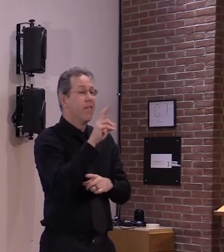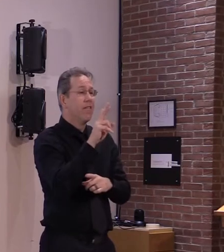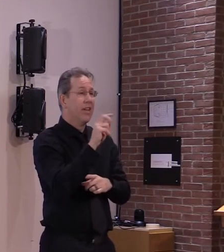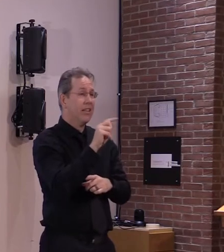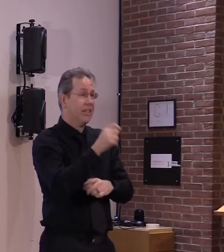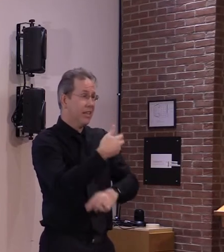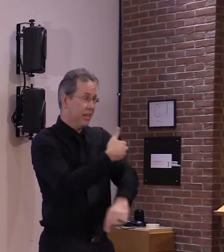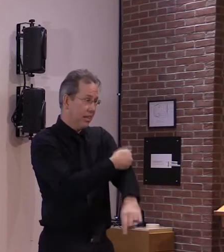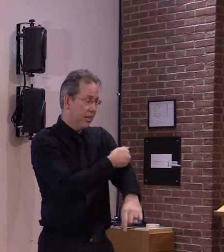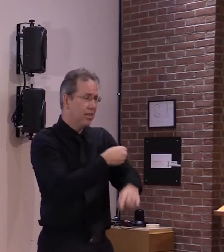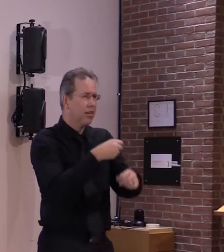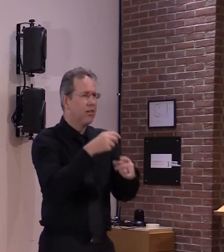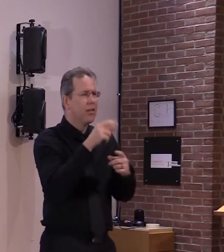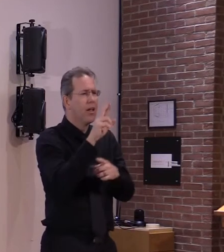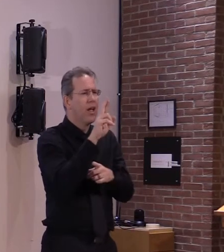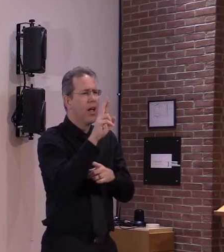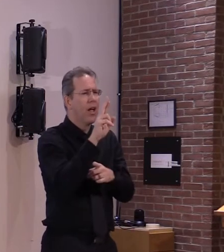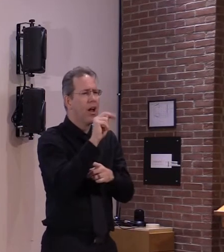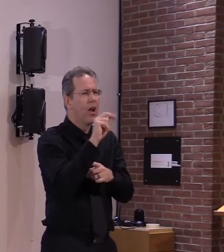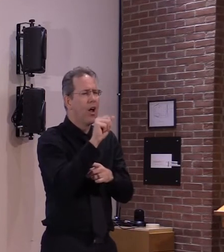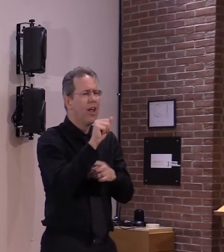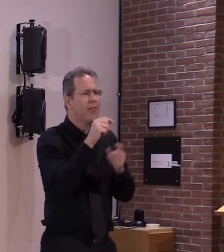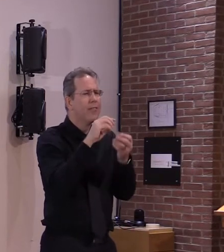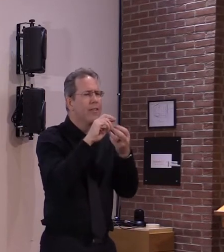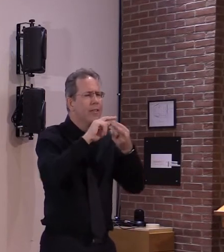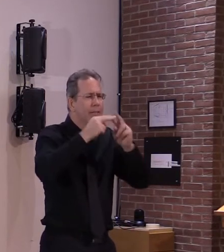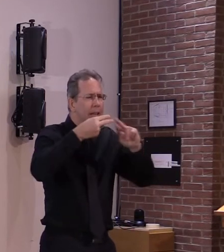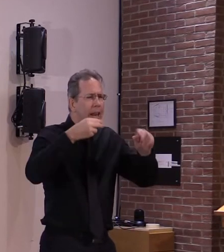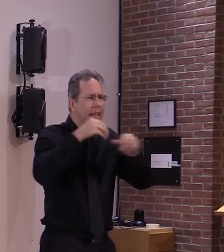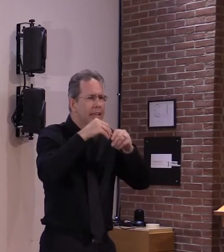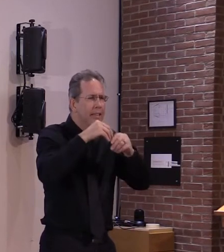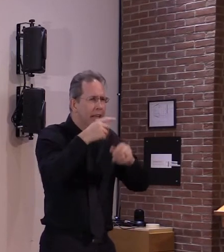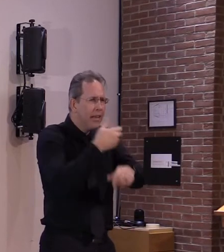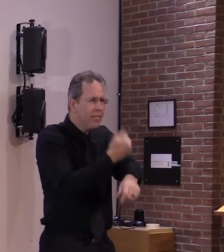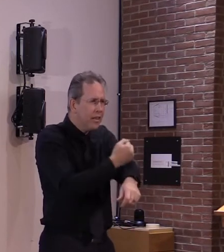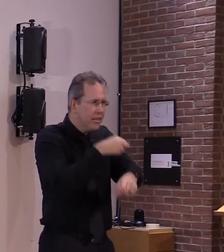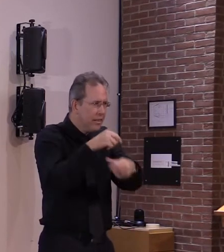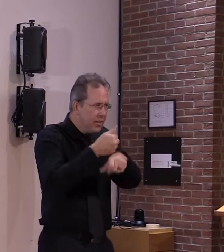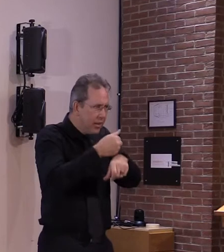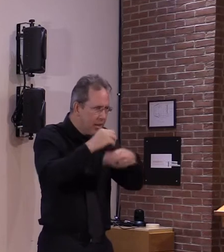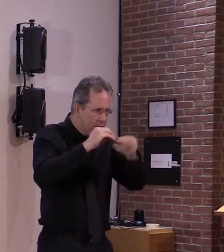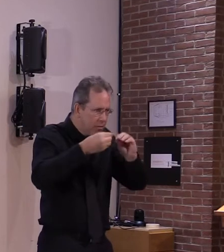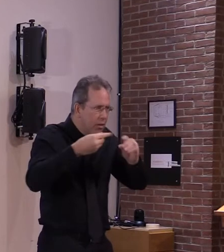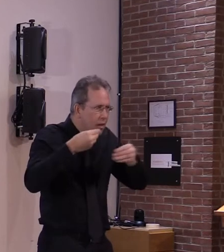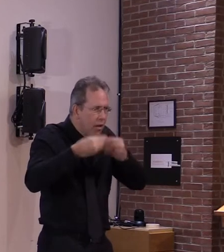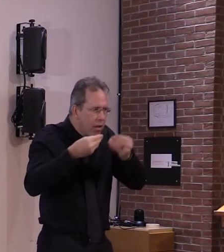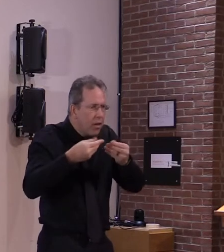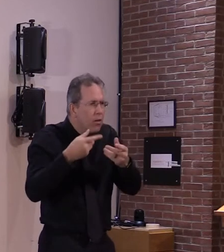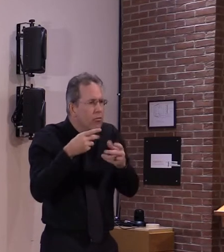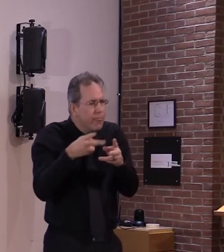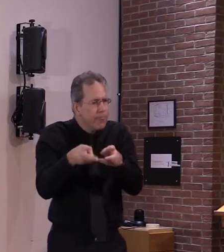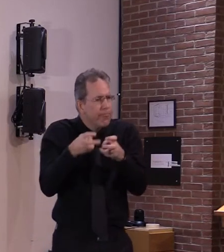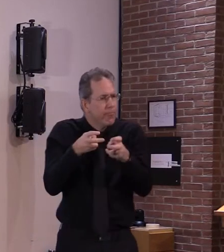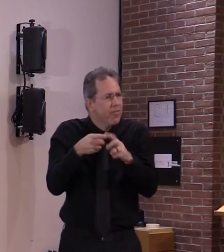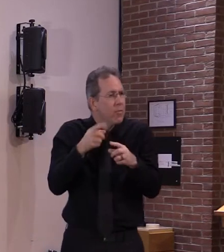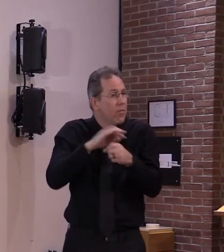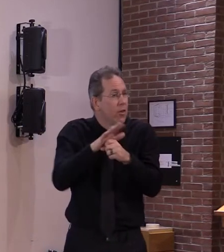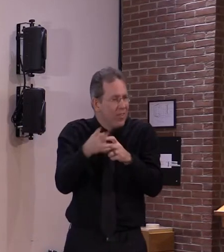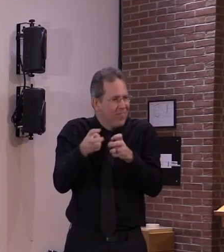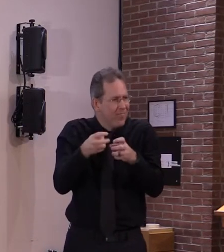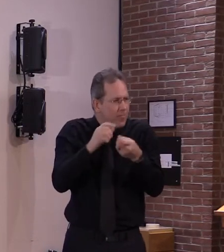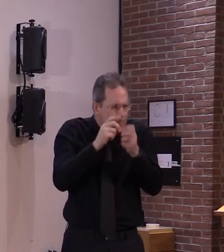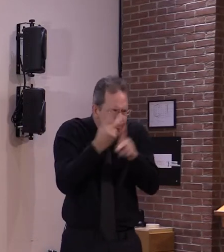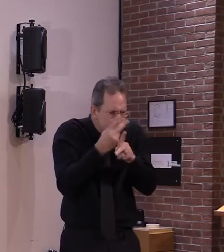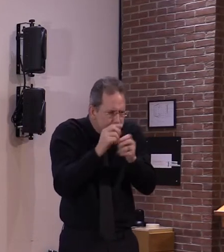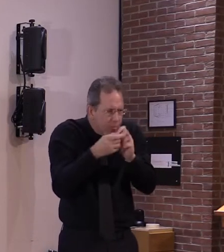acid so it's part of our genetic code and it basically has been engineered for